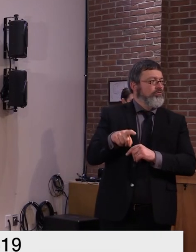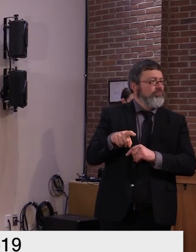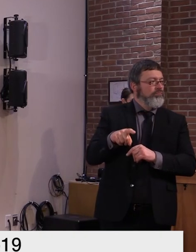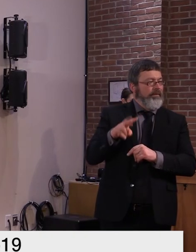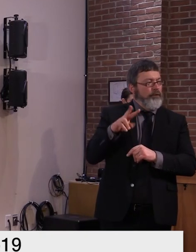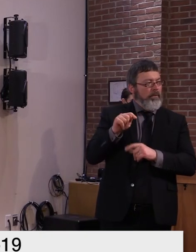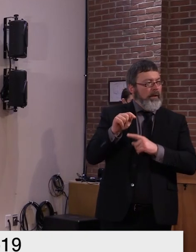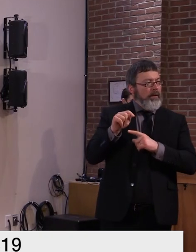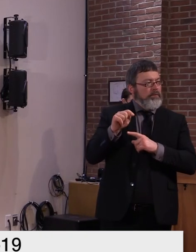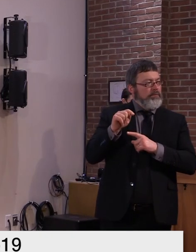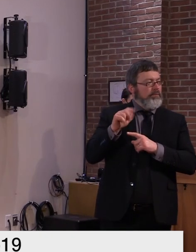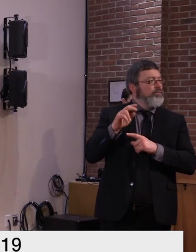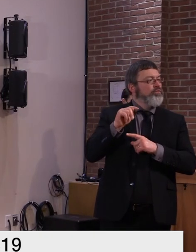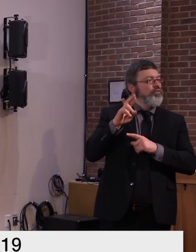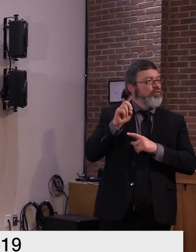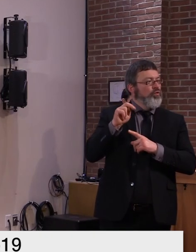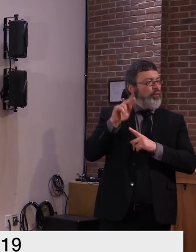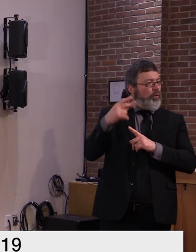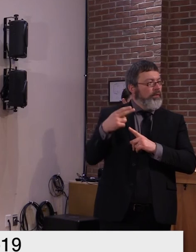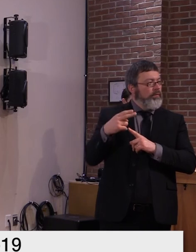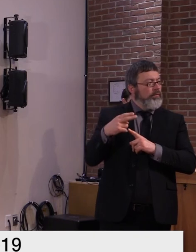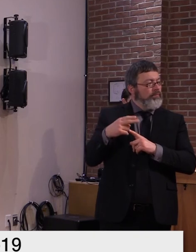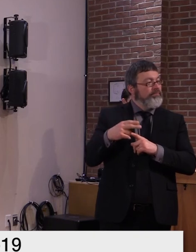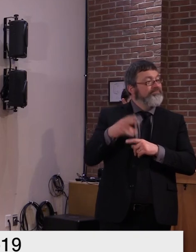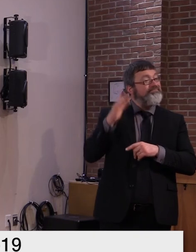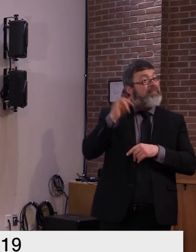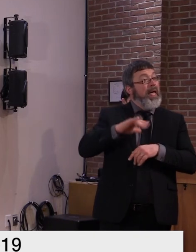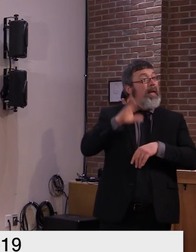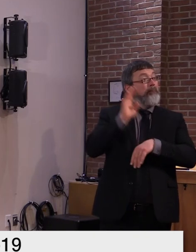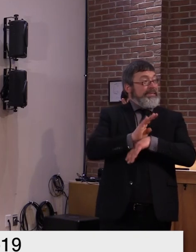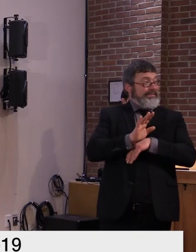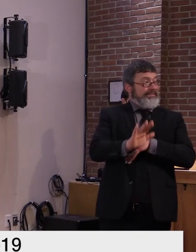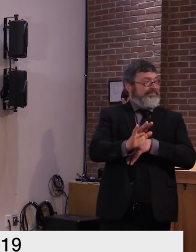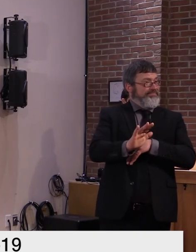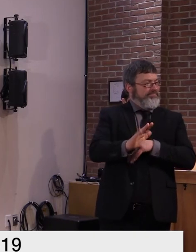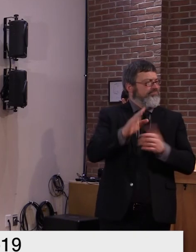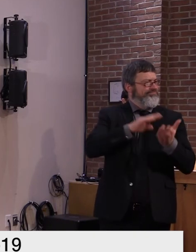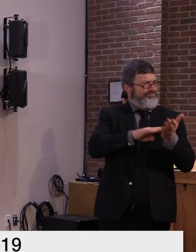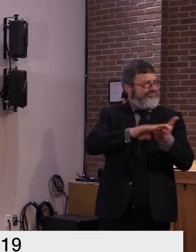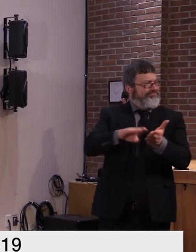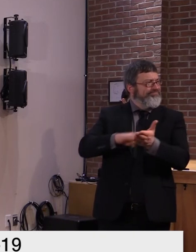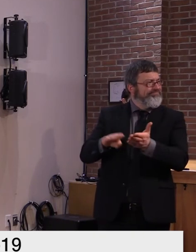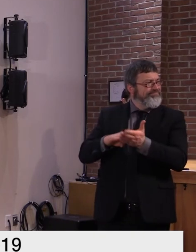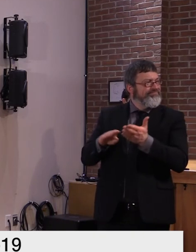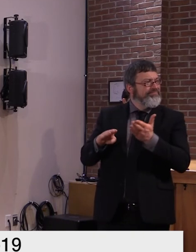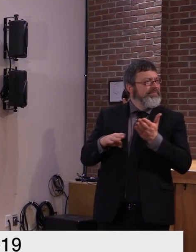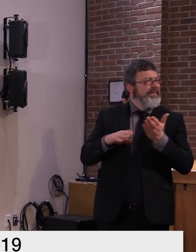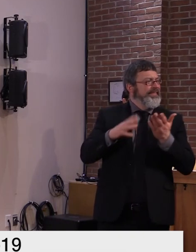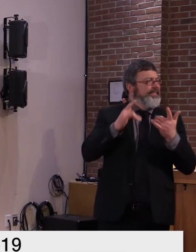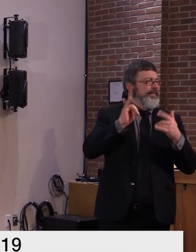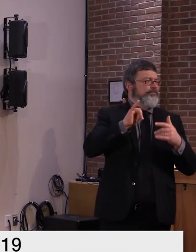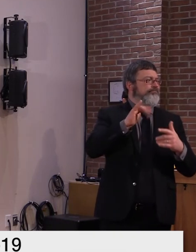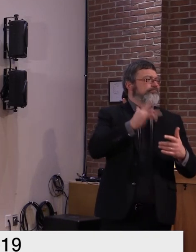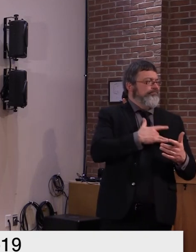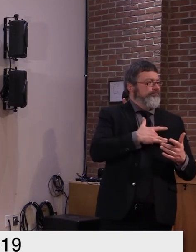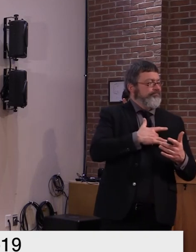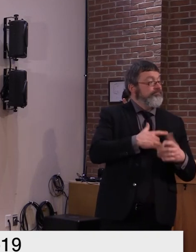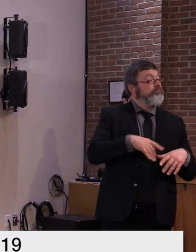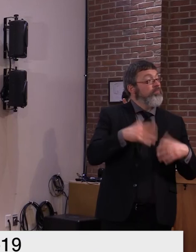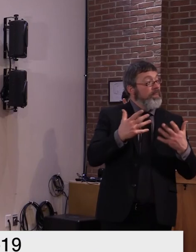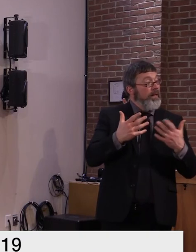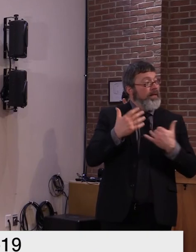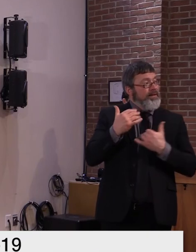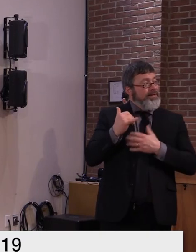during this economic downturn, is the Vermont state government planning its own cuts to its programs and staff to mitigate